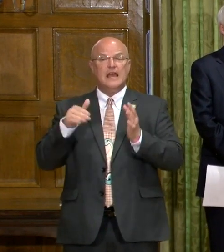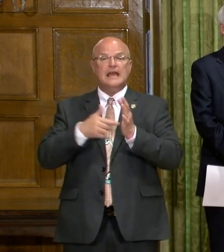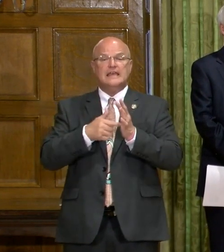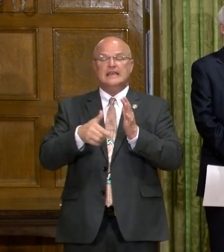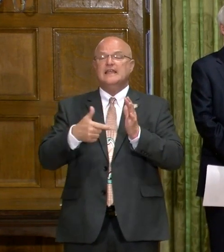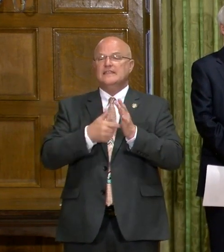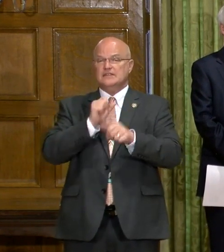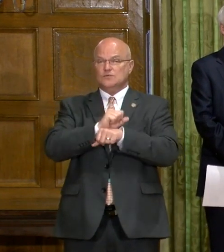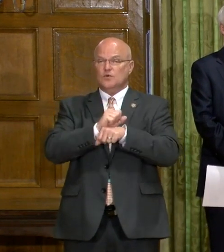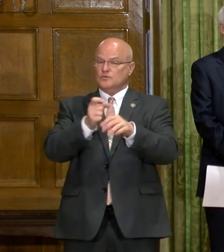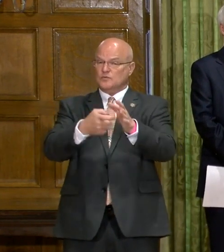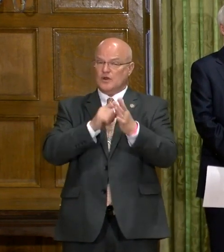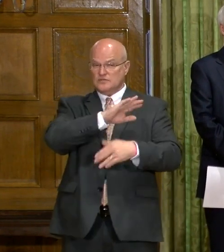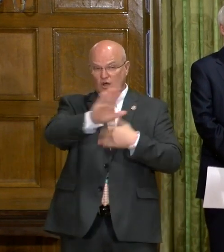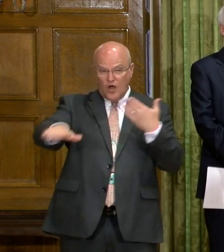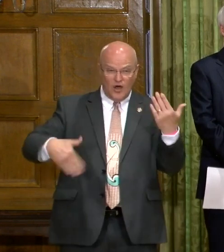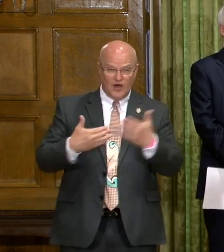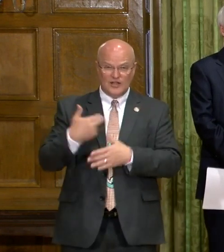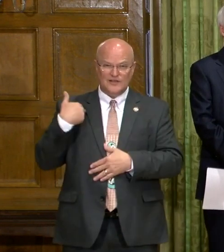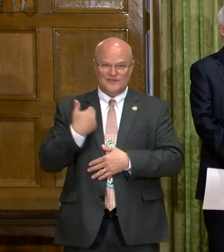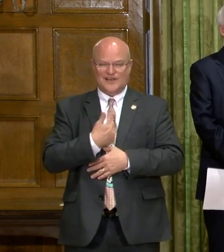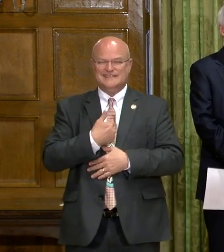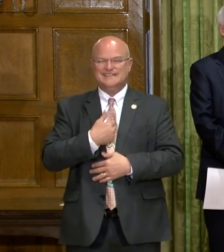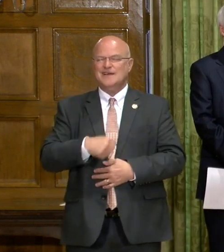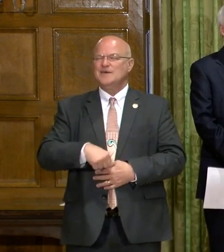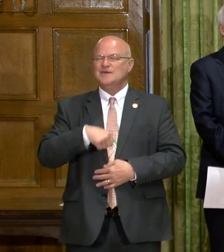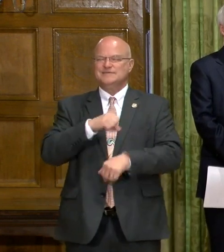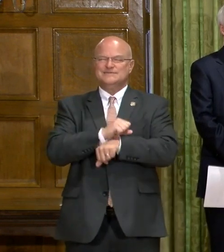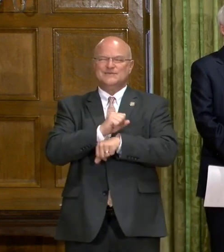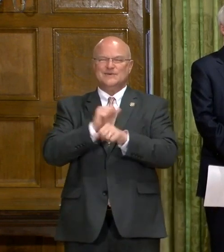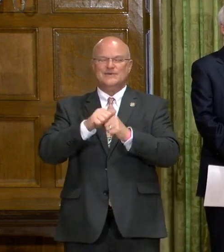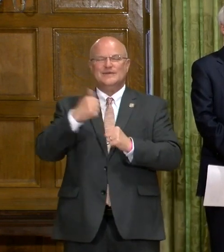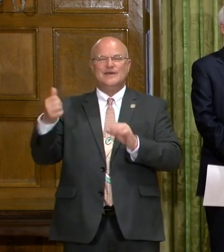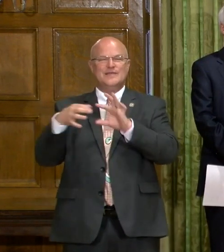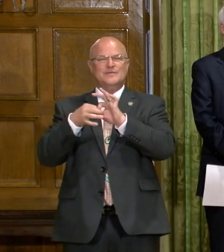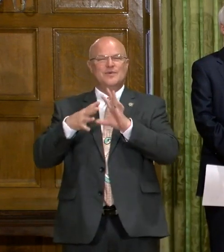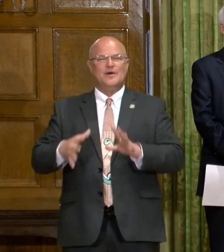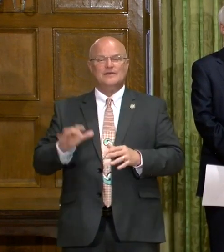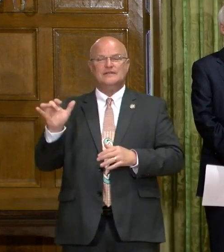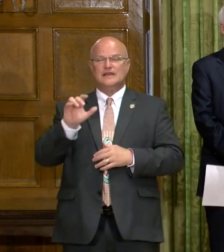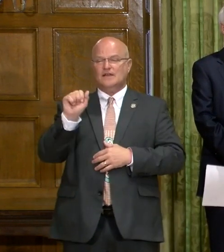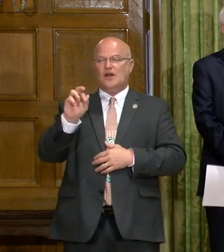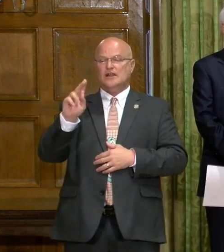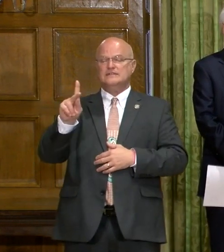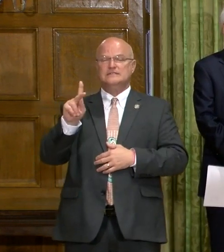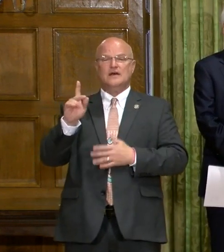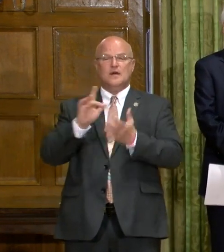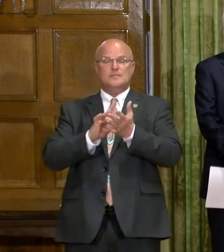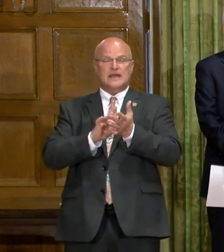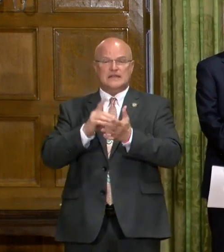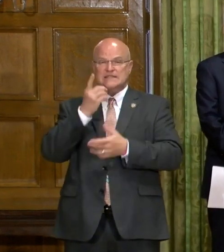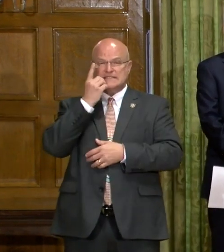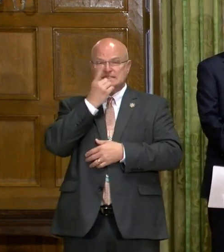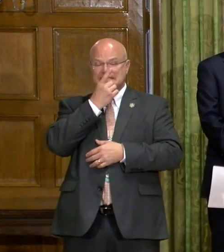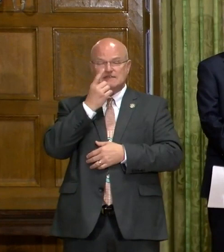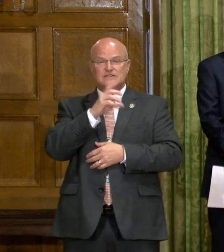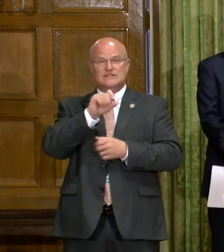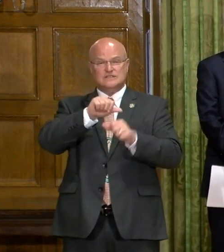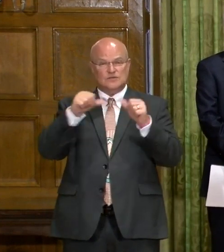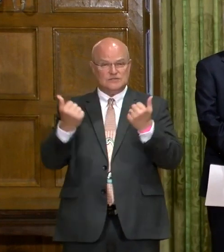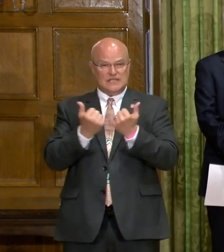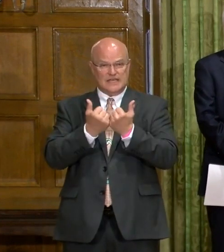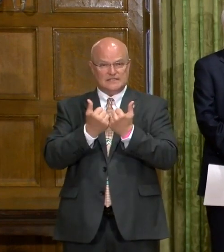this work requires all of us, and we are proud to work with other partners such as the Arkansas Medical Dental and Pharmacy Association,